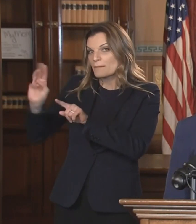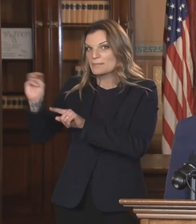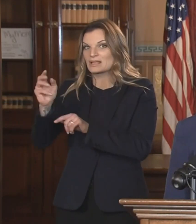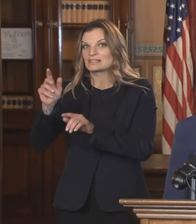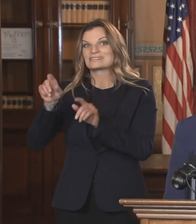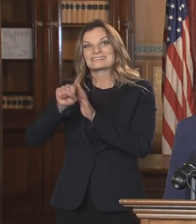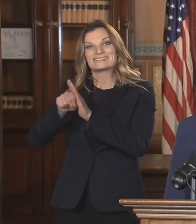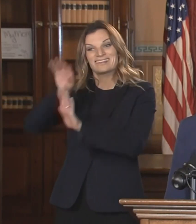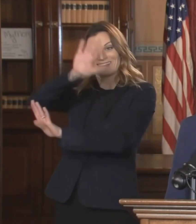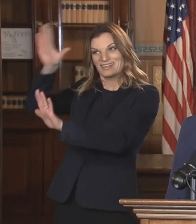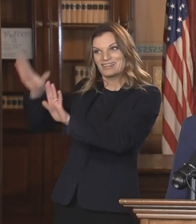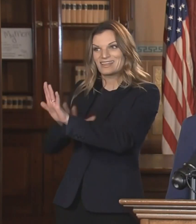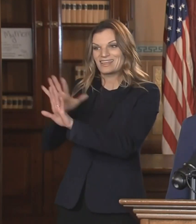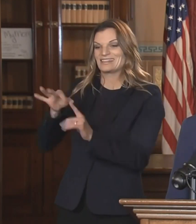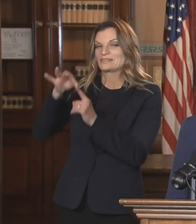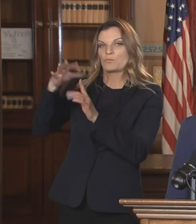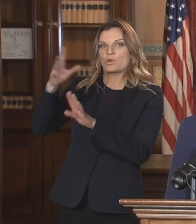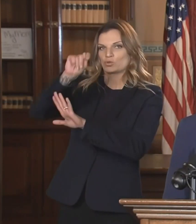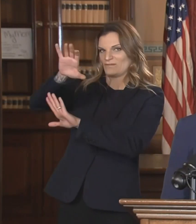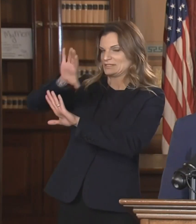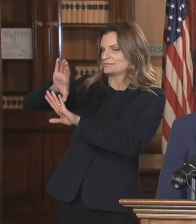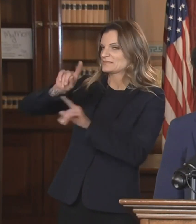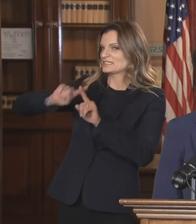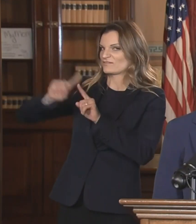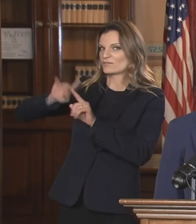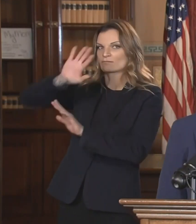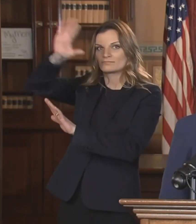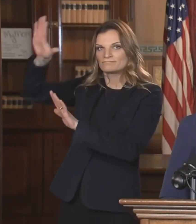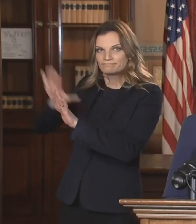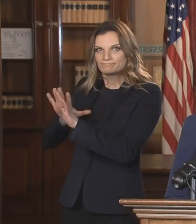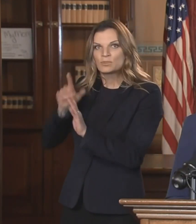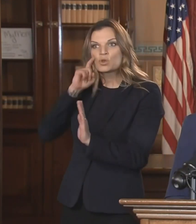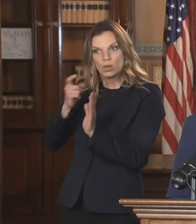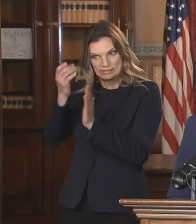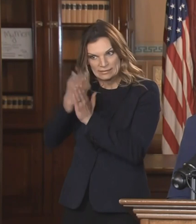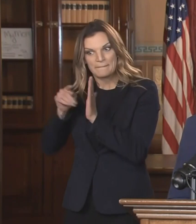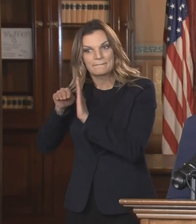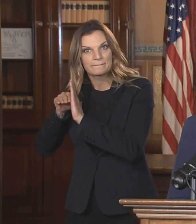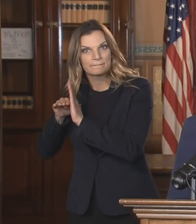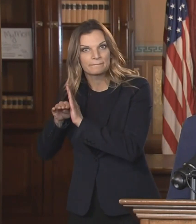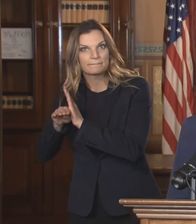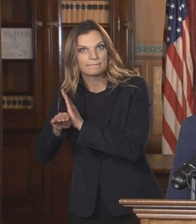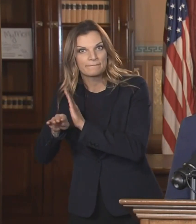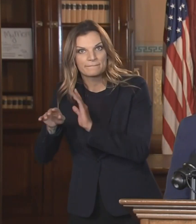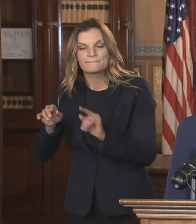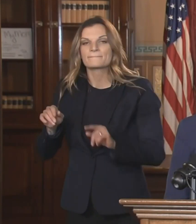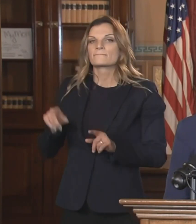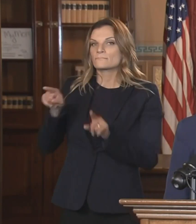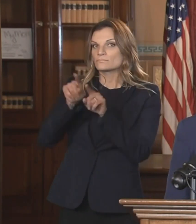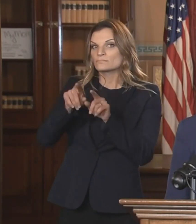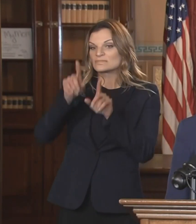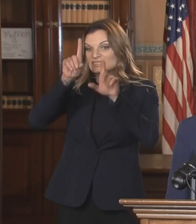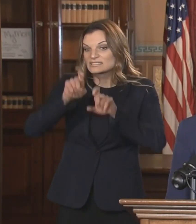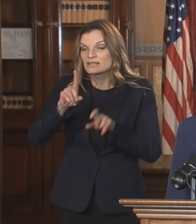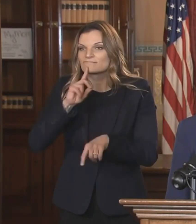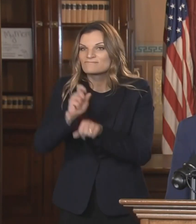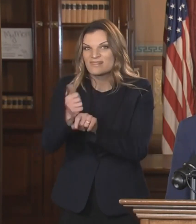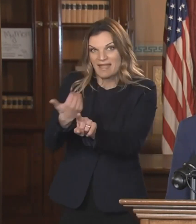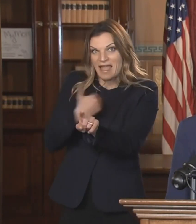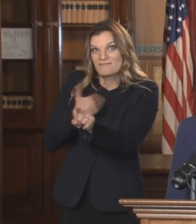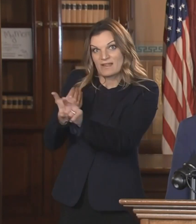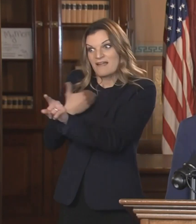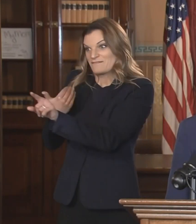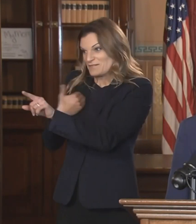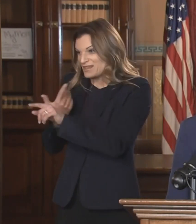the state except for the Traverse City region. Test positivity is also showing slight improvements with the positivity rate